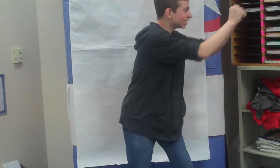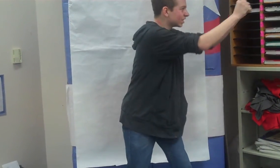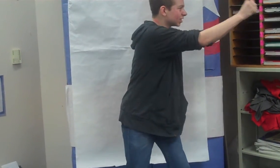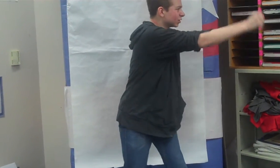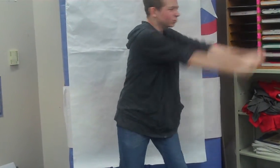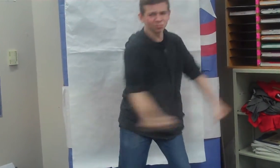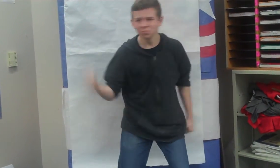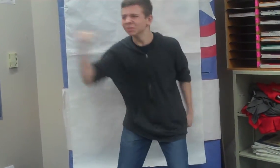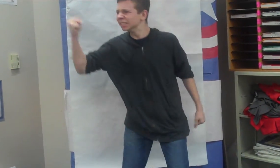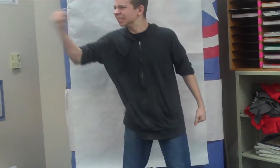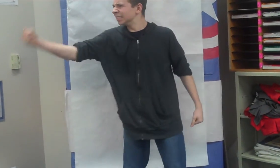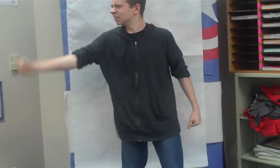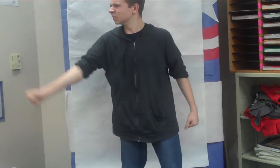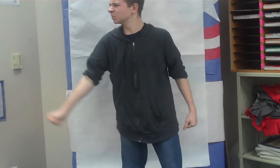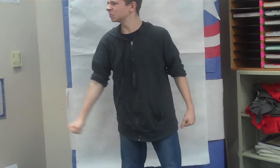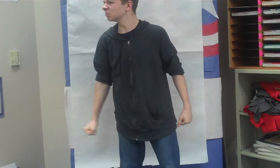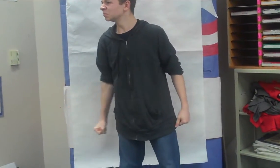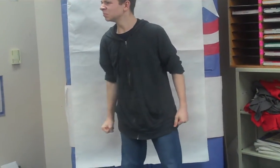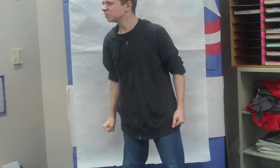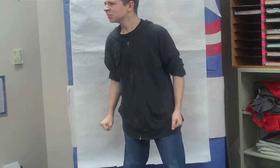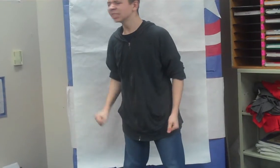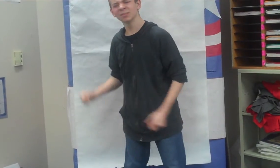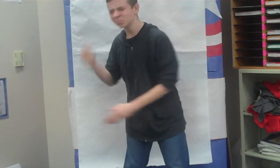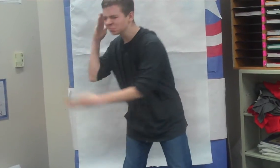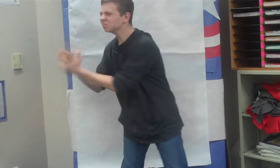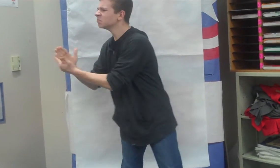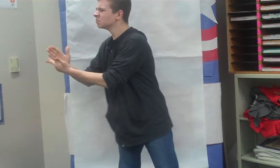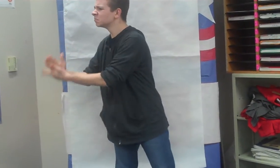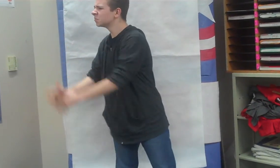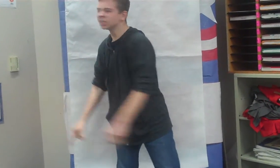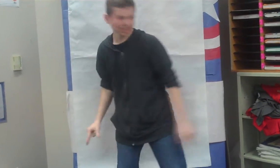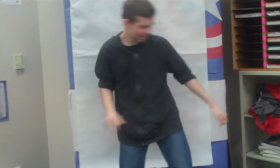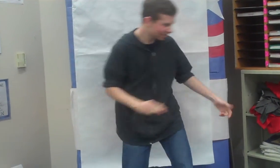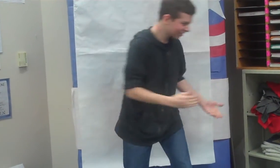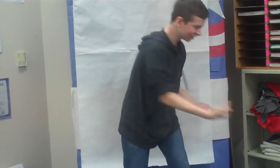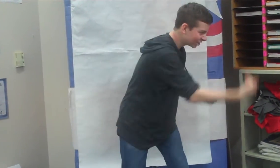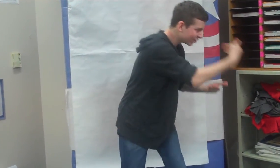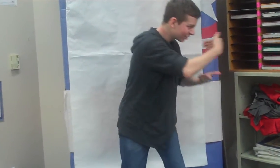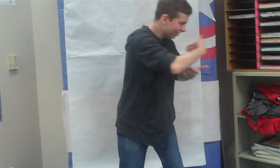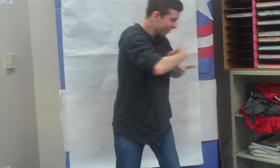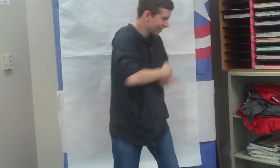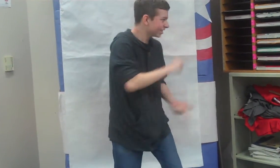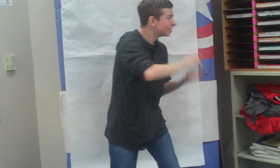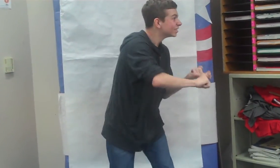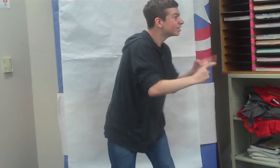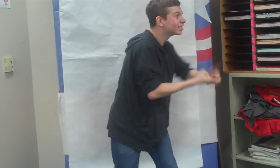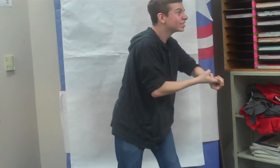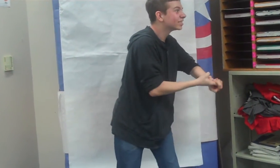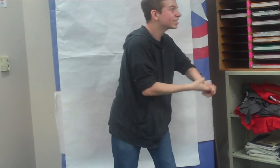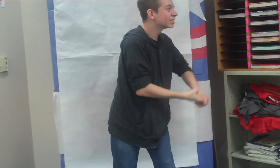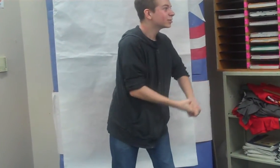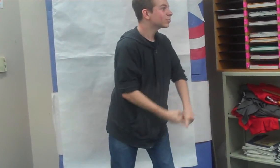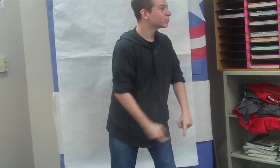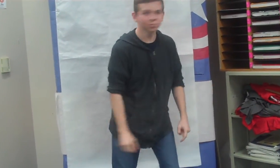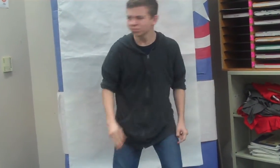you Turn your eyes Believe me, be Can't you see You are me